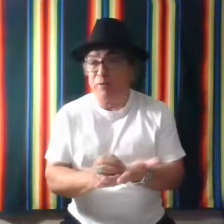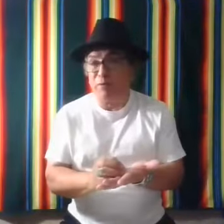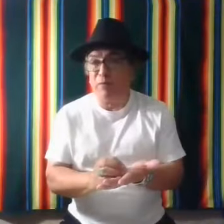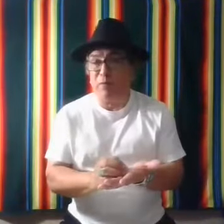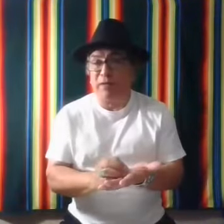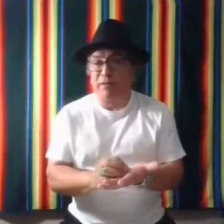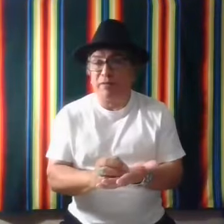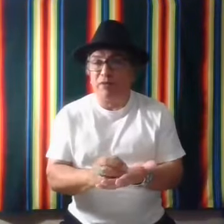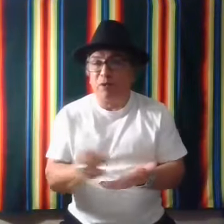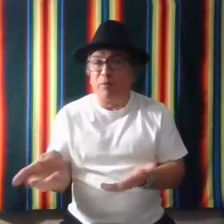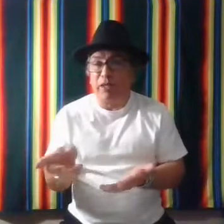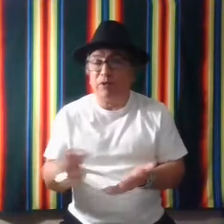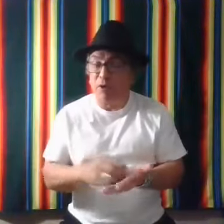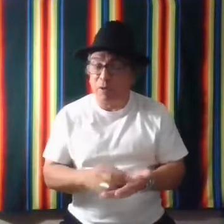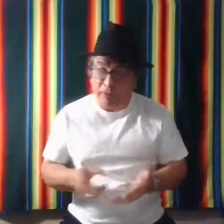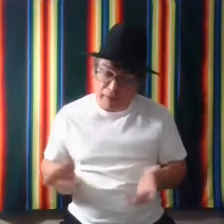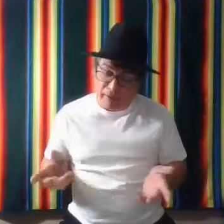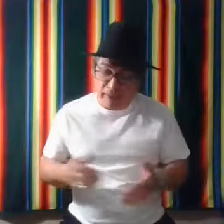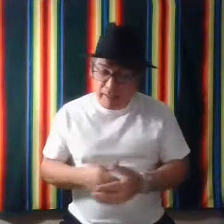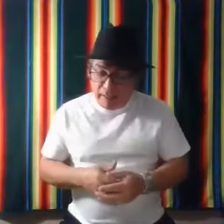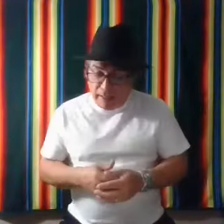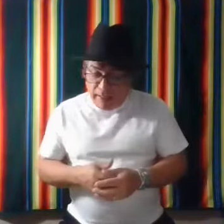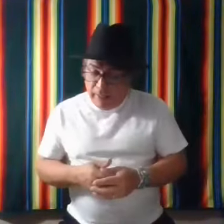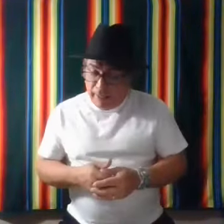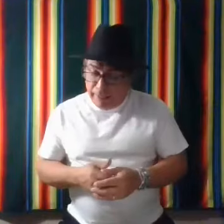for me and showing me what he was talking about. Uh,